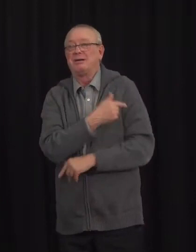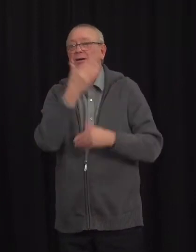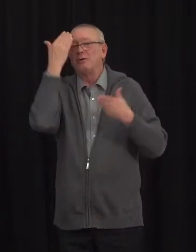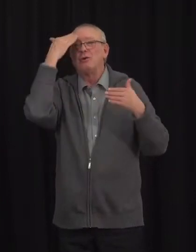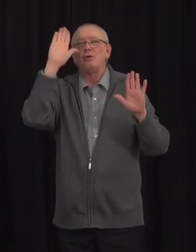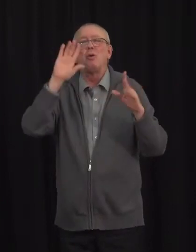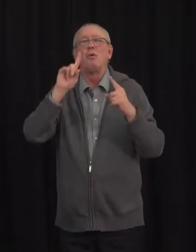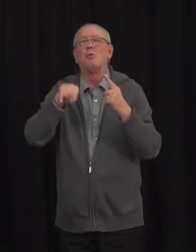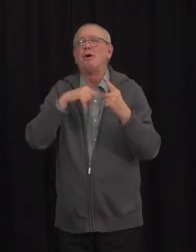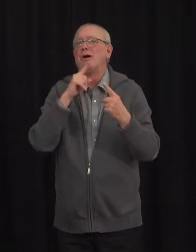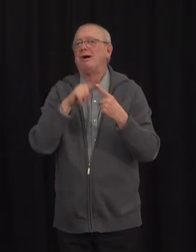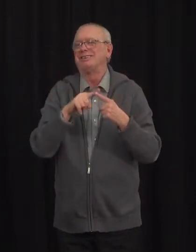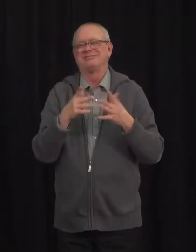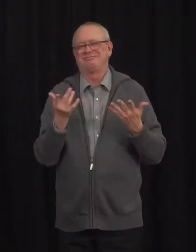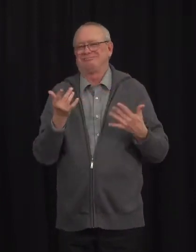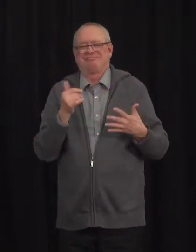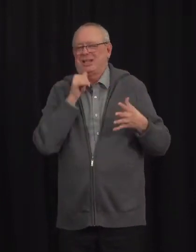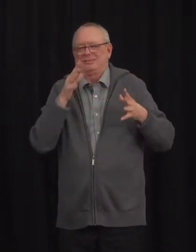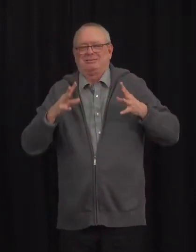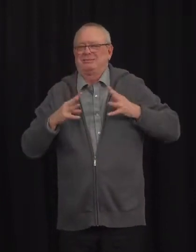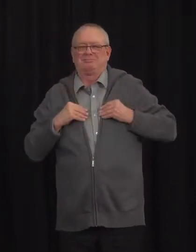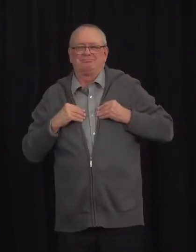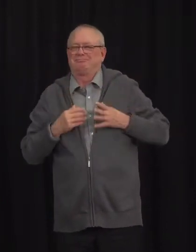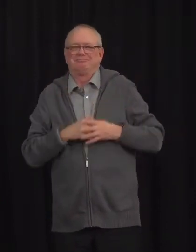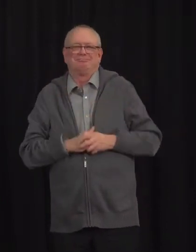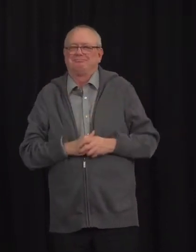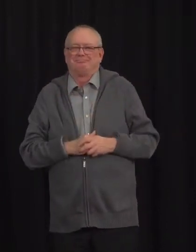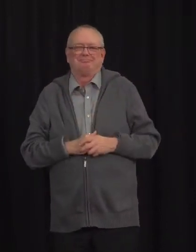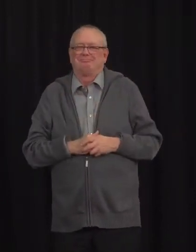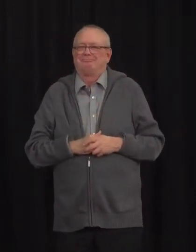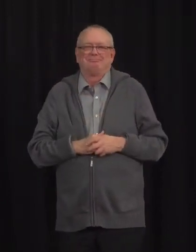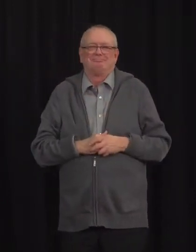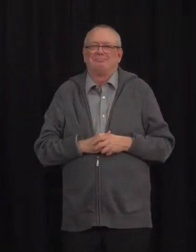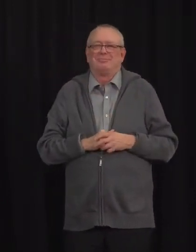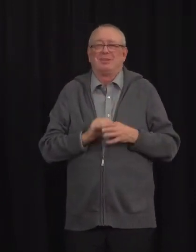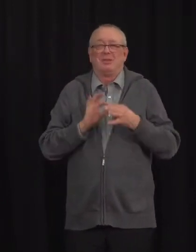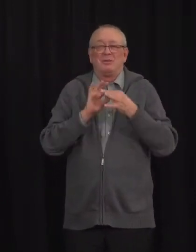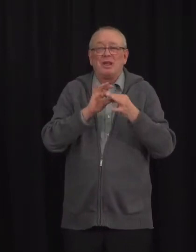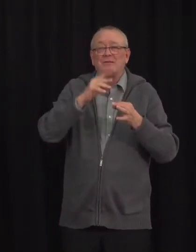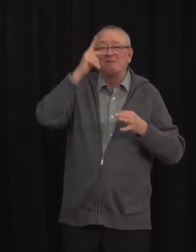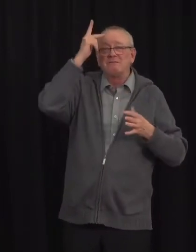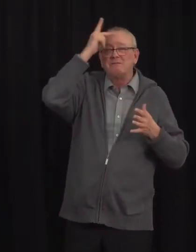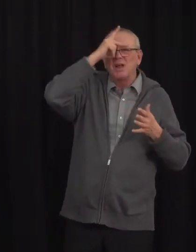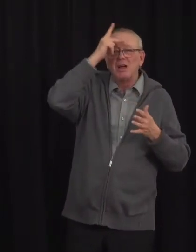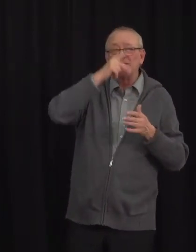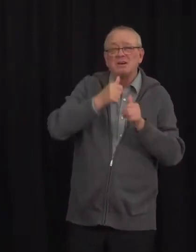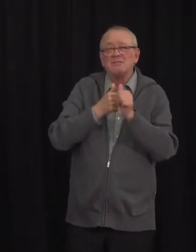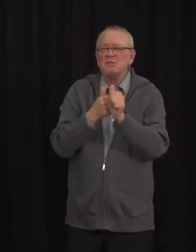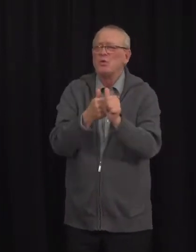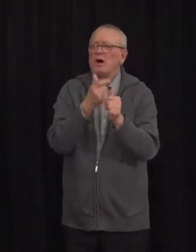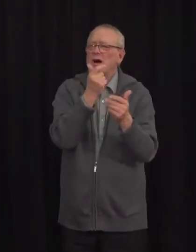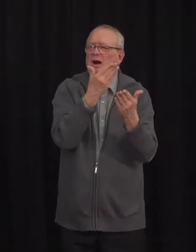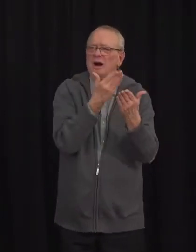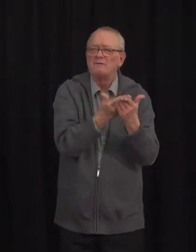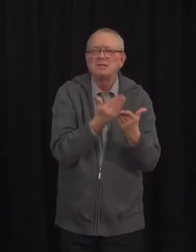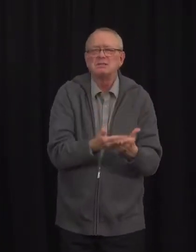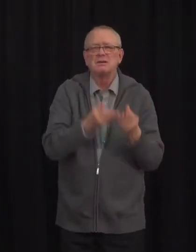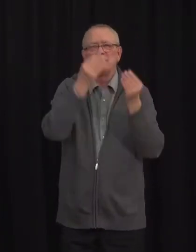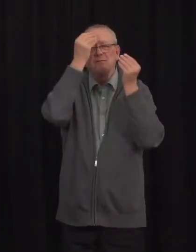unacceptable in our view. That's not a question of ideology. We're following data. We're following evidence. So people who are